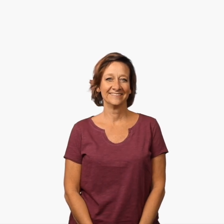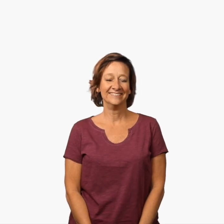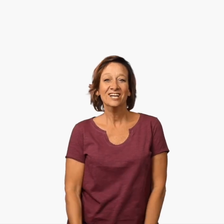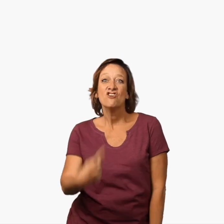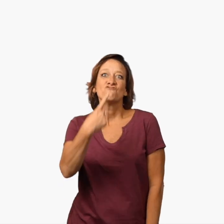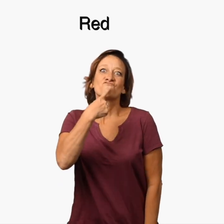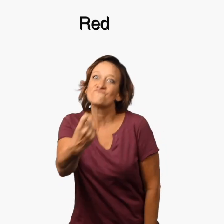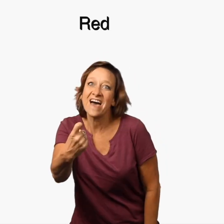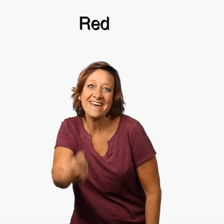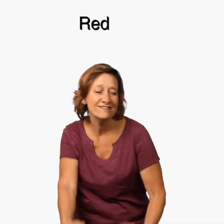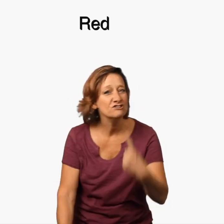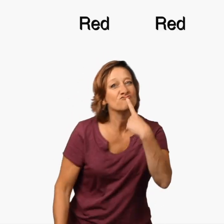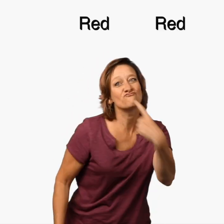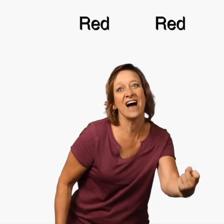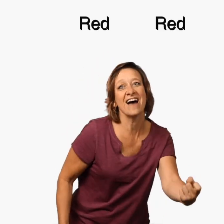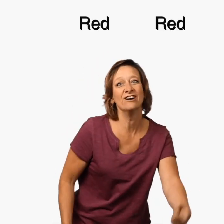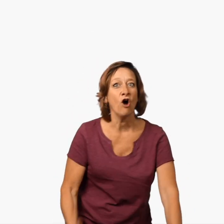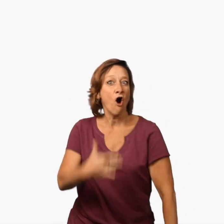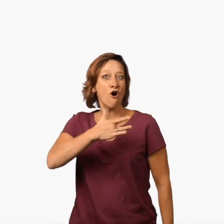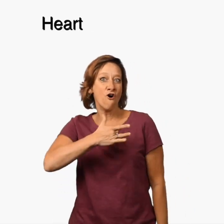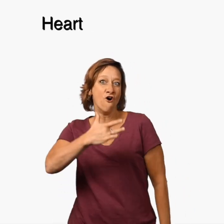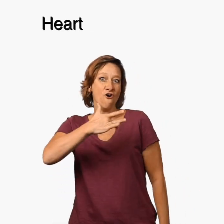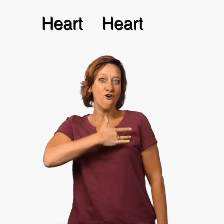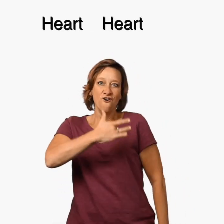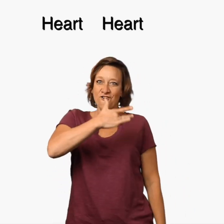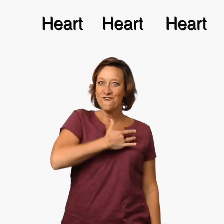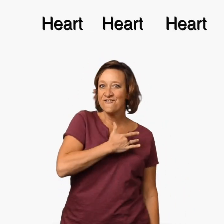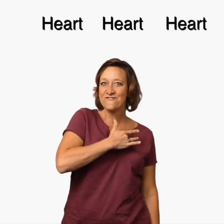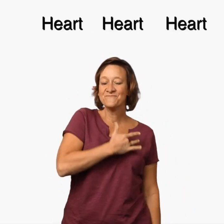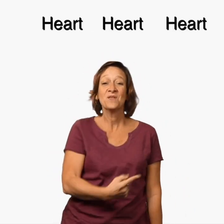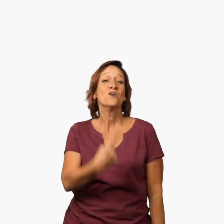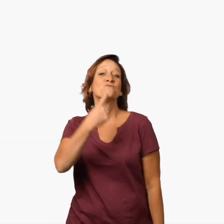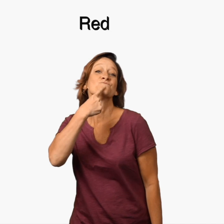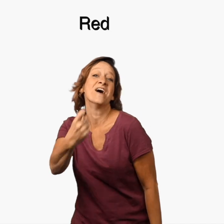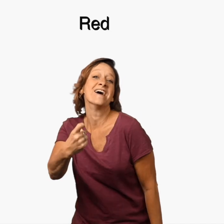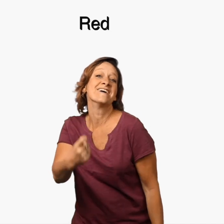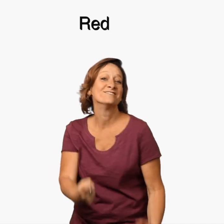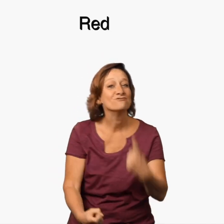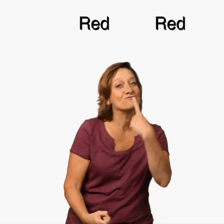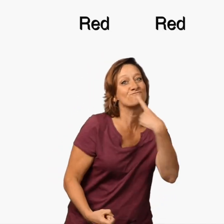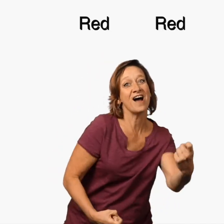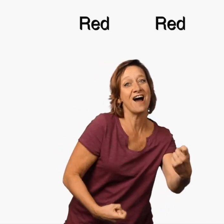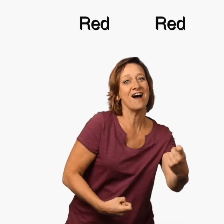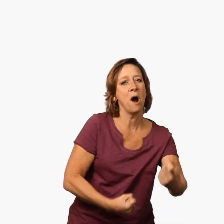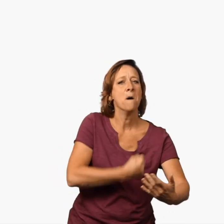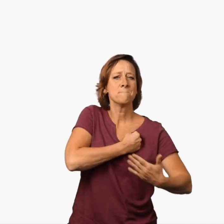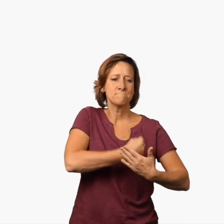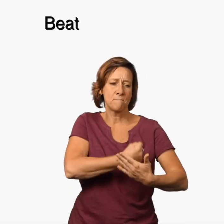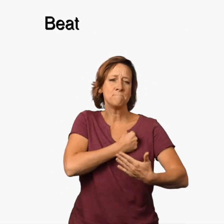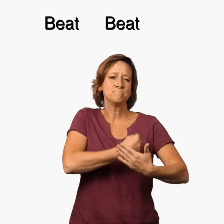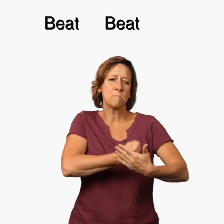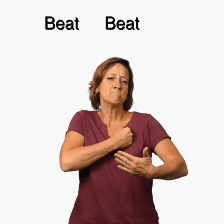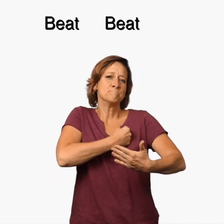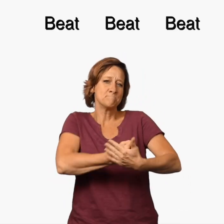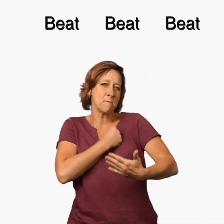Red, red Heart, heart, heart Red, red Beat, beat, beat